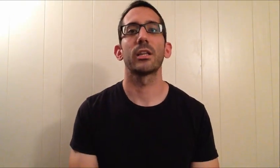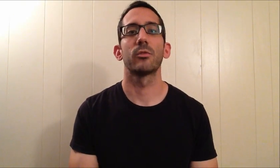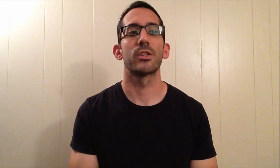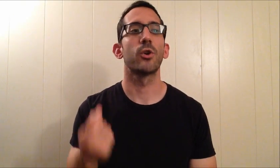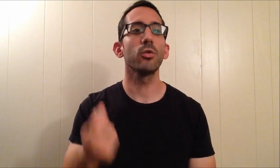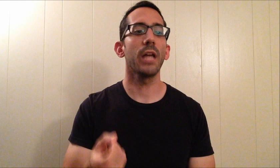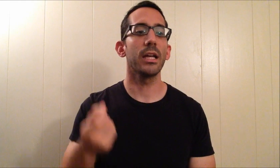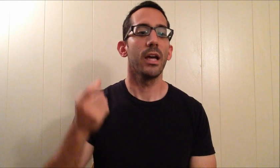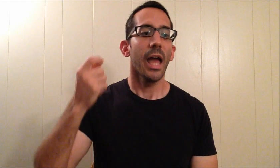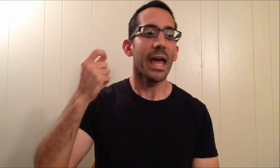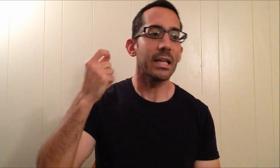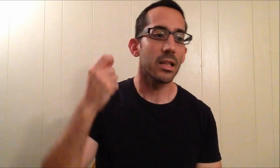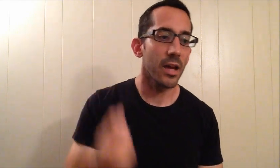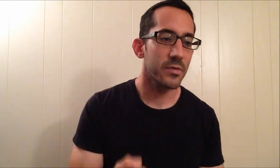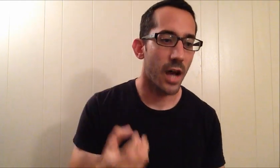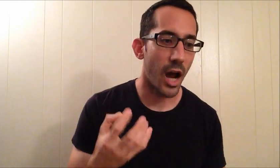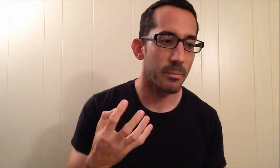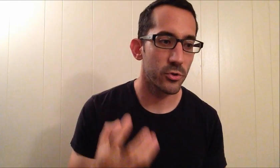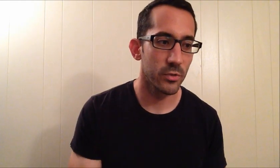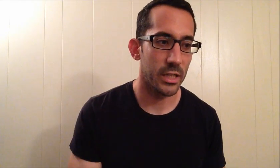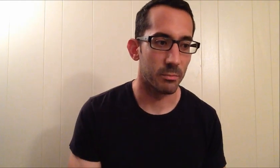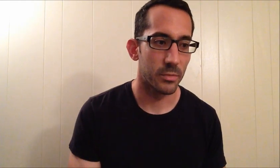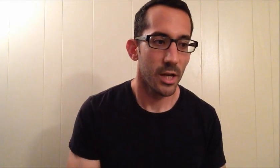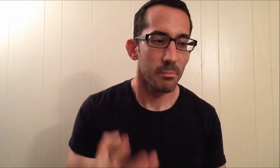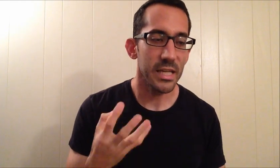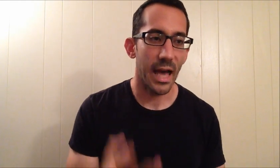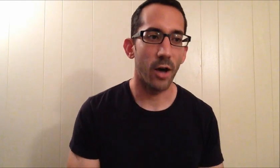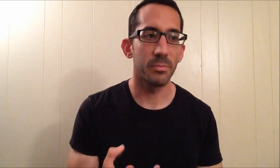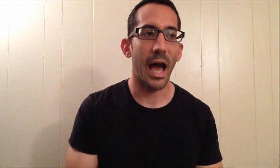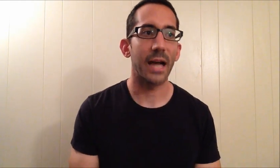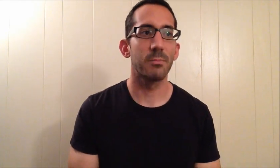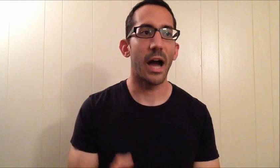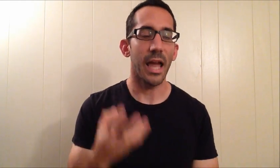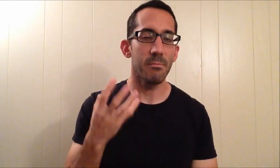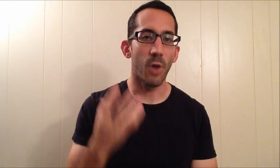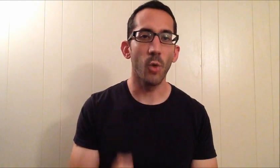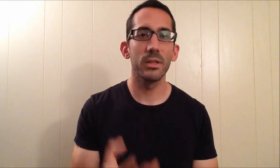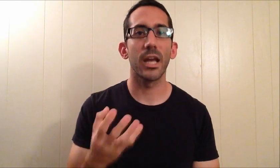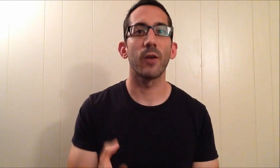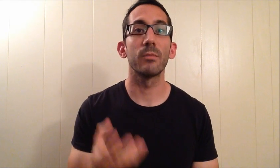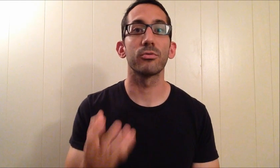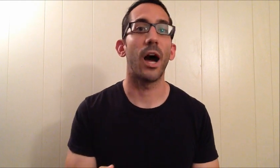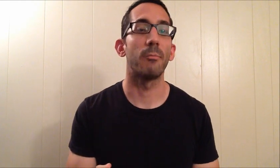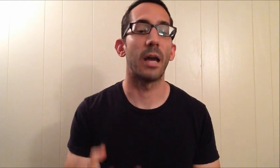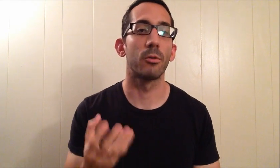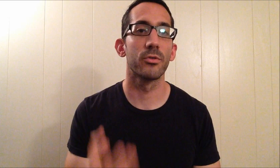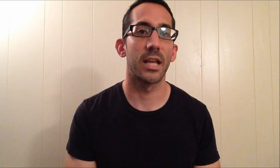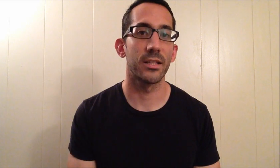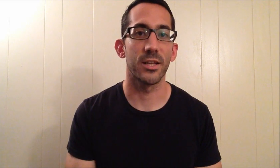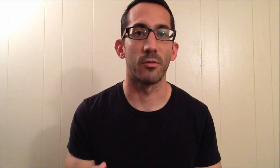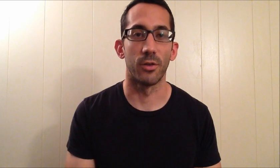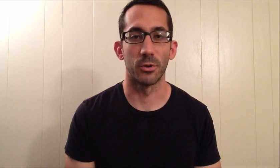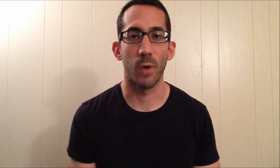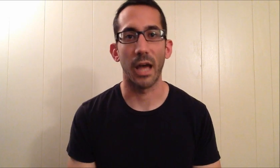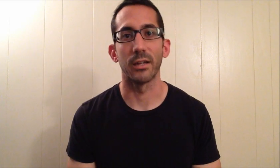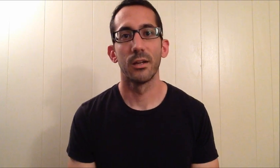calculate risk. Don't let a lifetime dream be held back by a momentary problem that will present itself along the way.